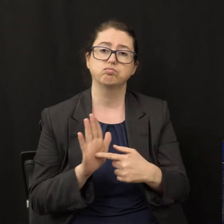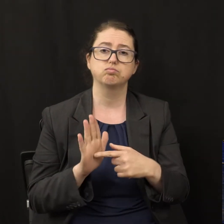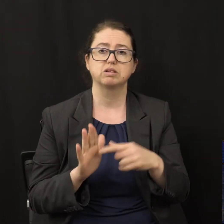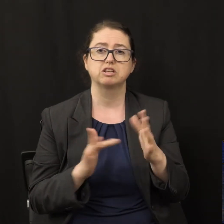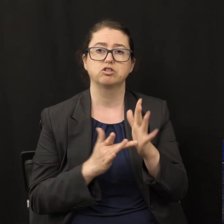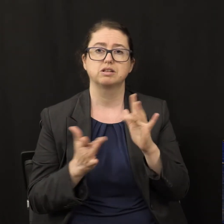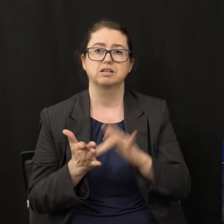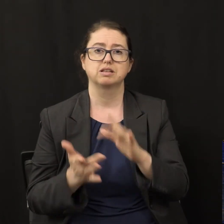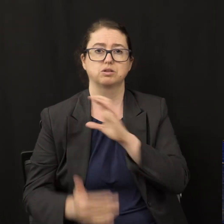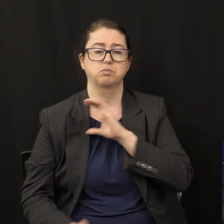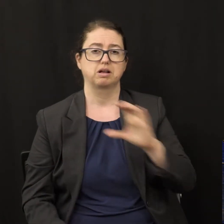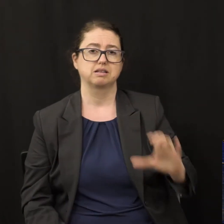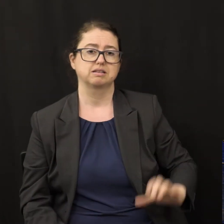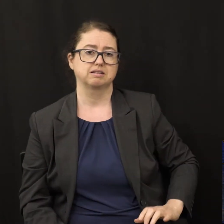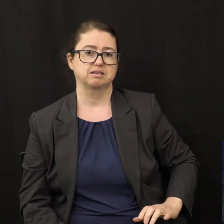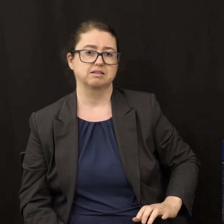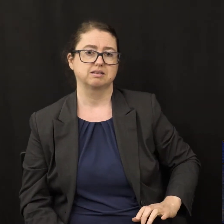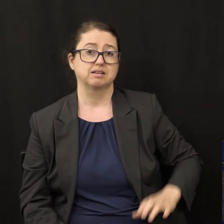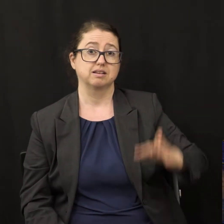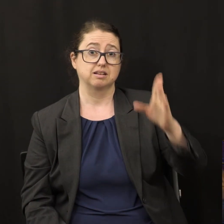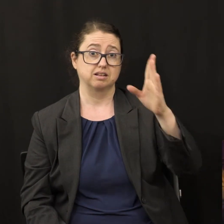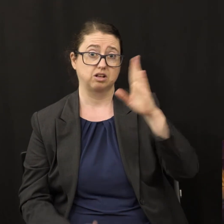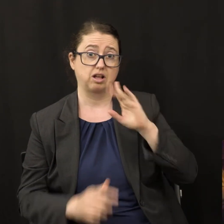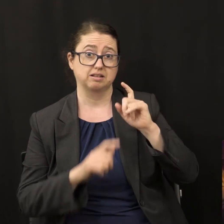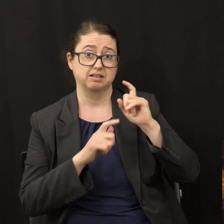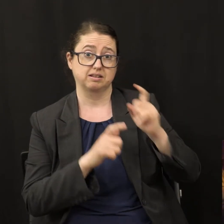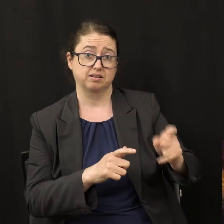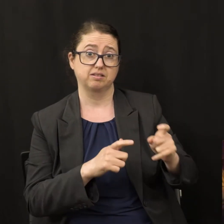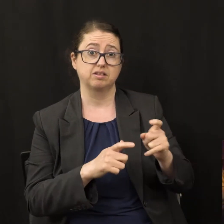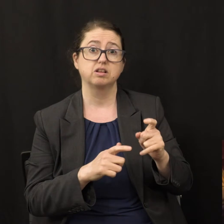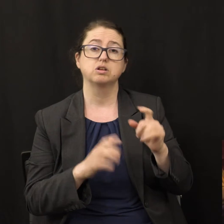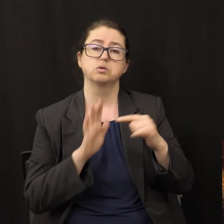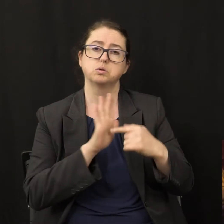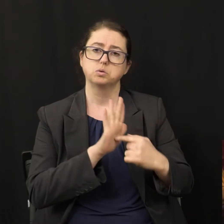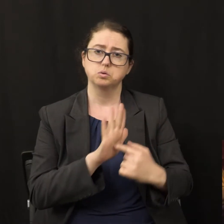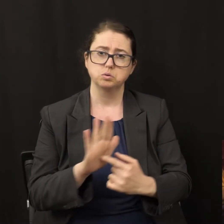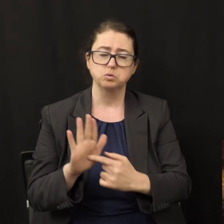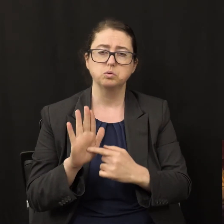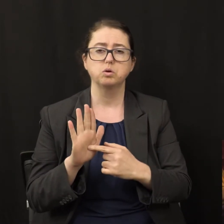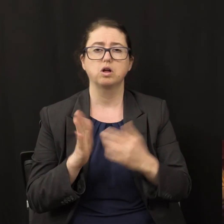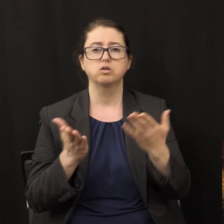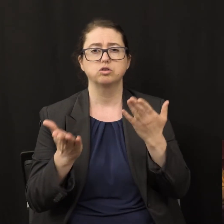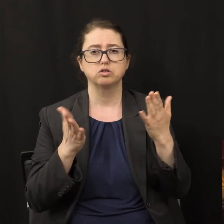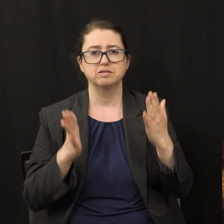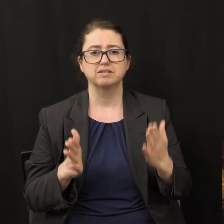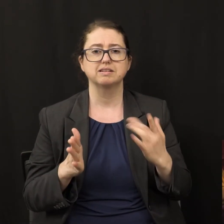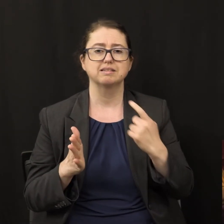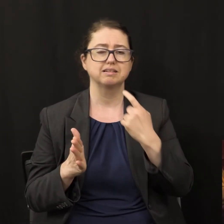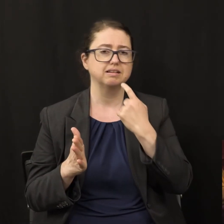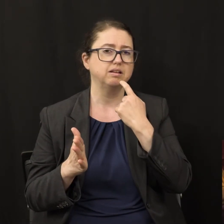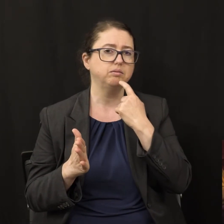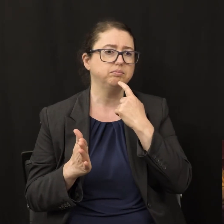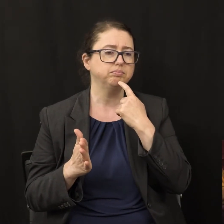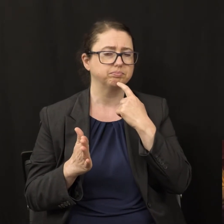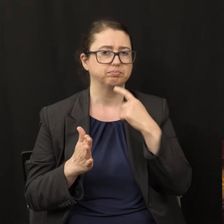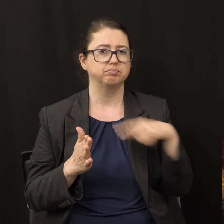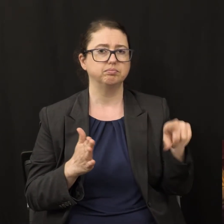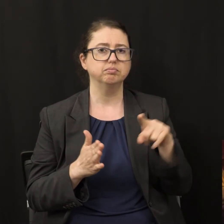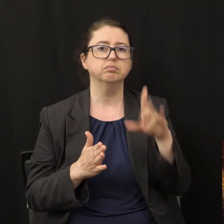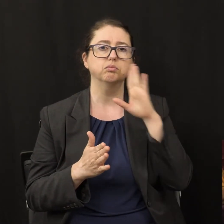which God gave him to show his servants things which must shortly take place.